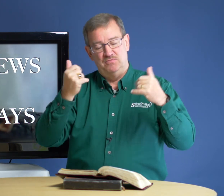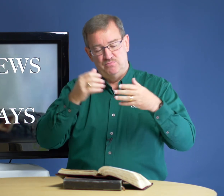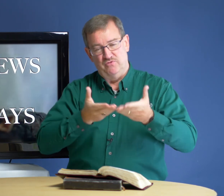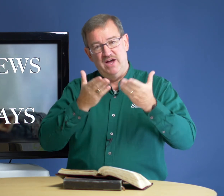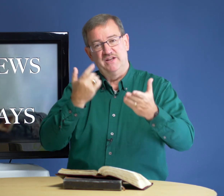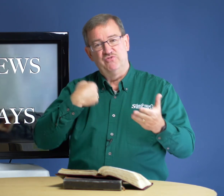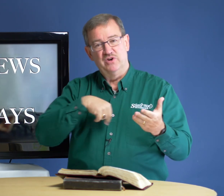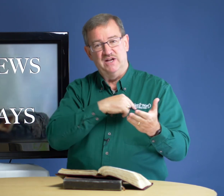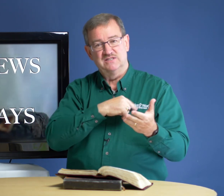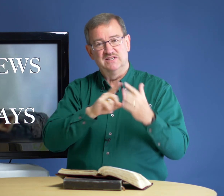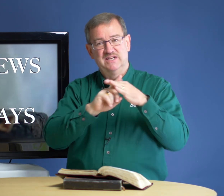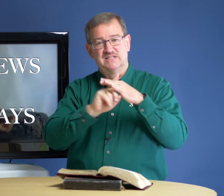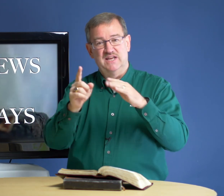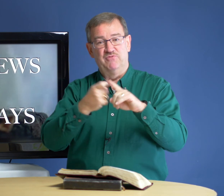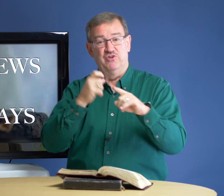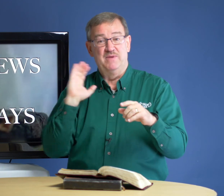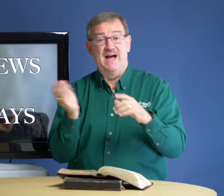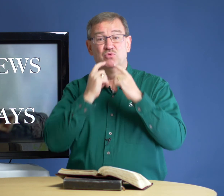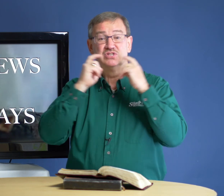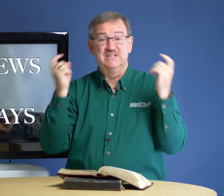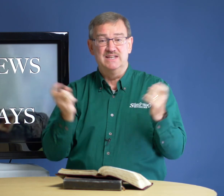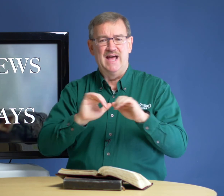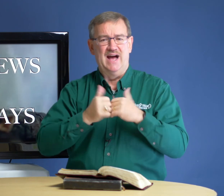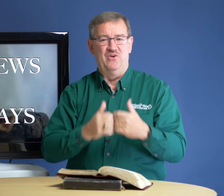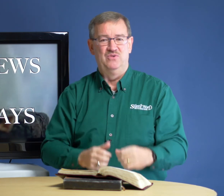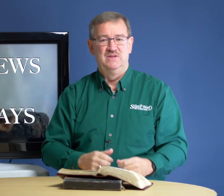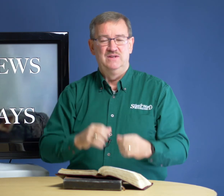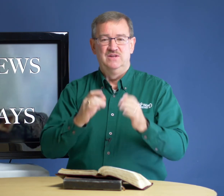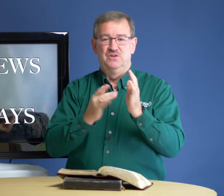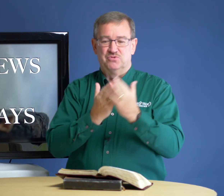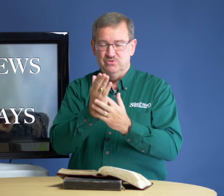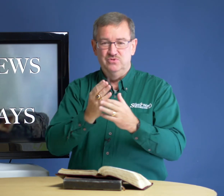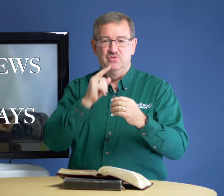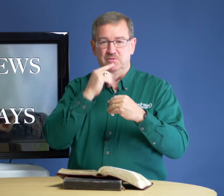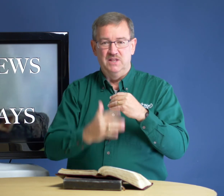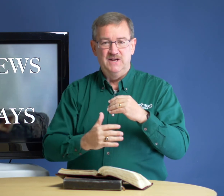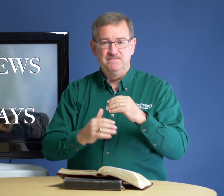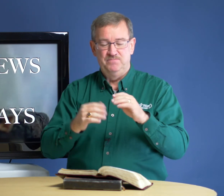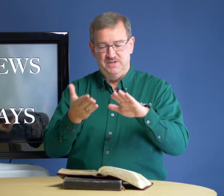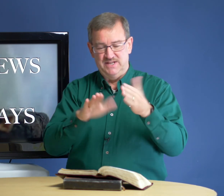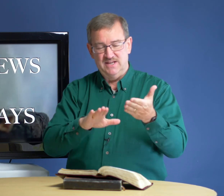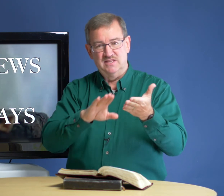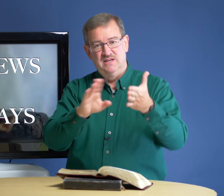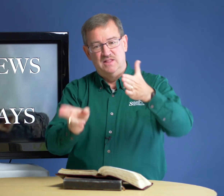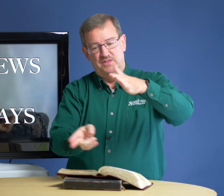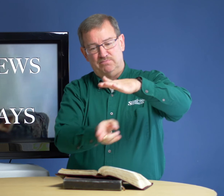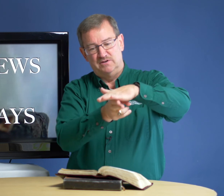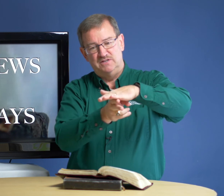providing for us an escape from our sin. How? Through the blood, the death, the death, the